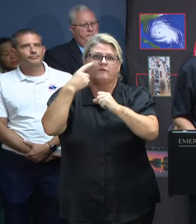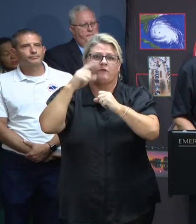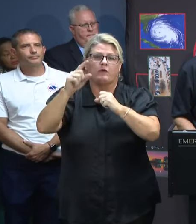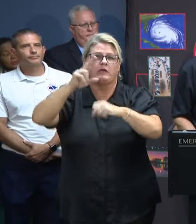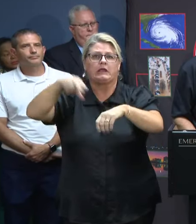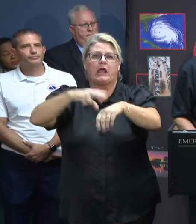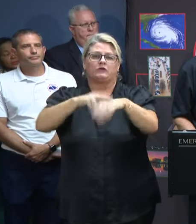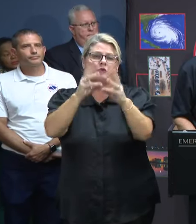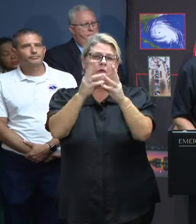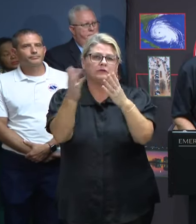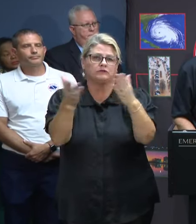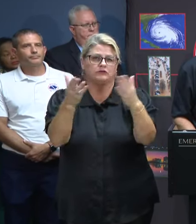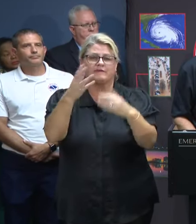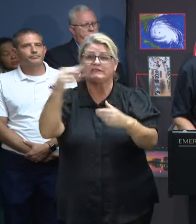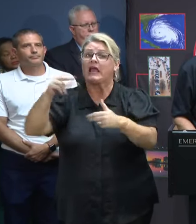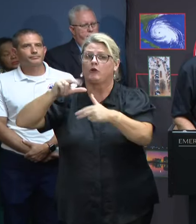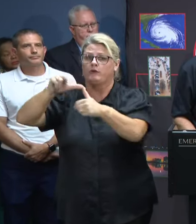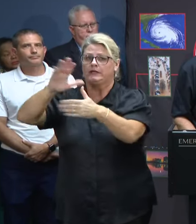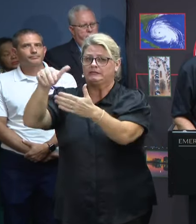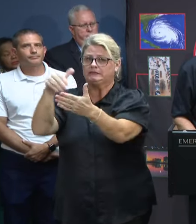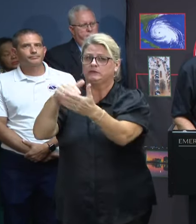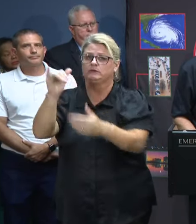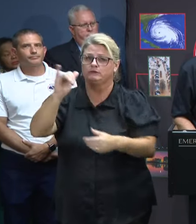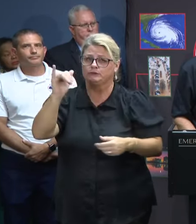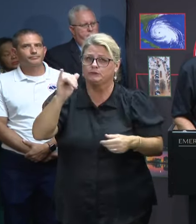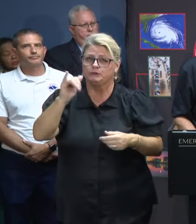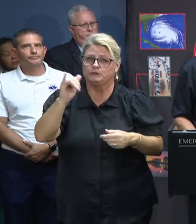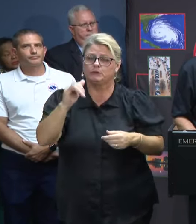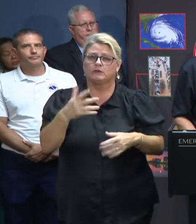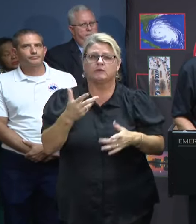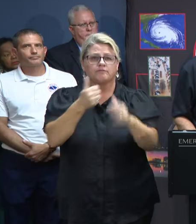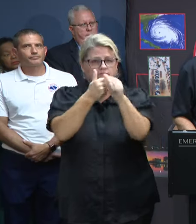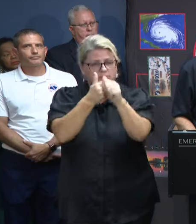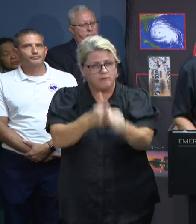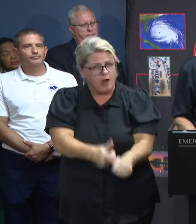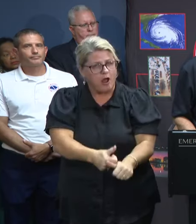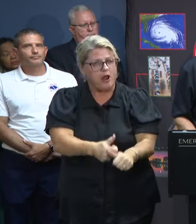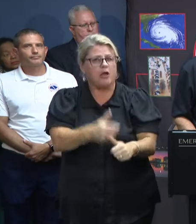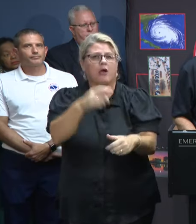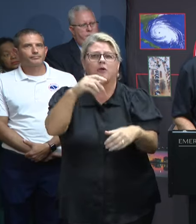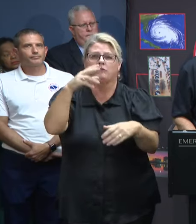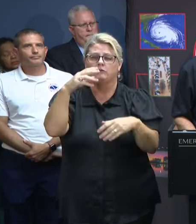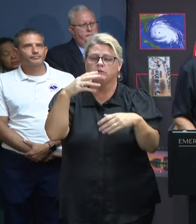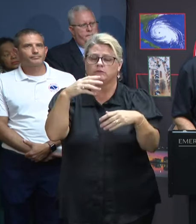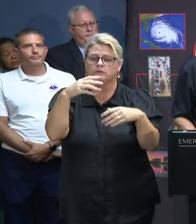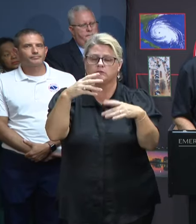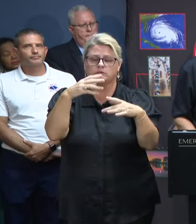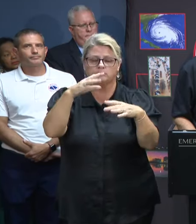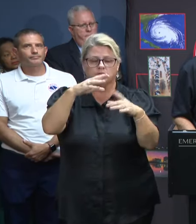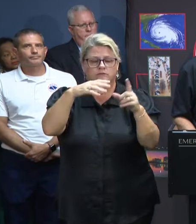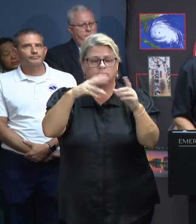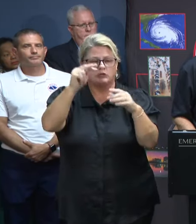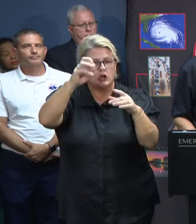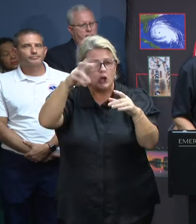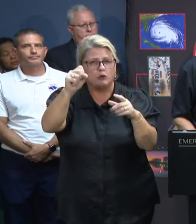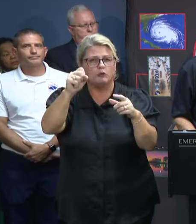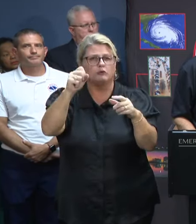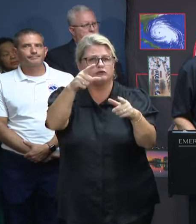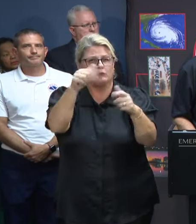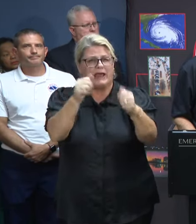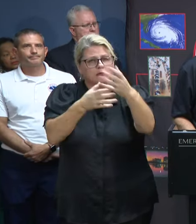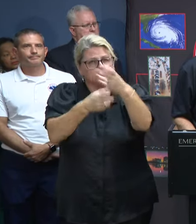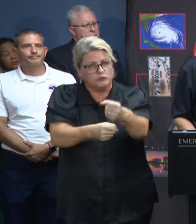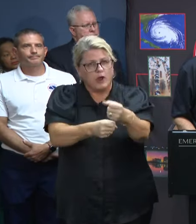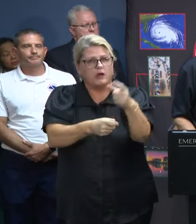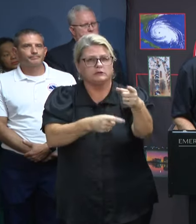and the National Hurricane Center. And then follow trusted, verified sources for the latest news. And be prepared